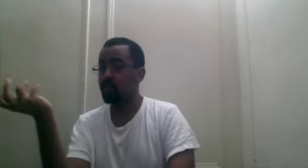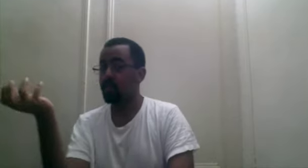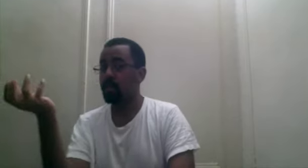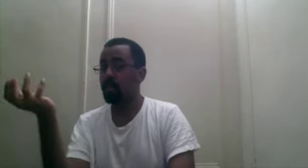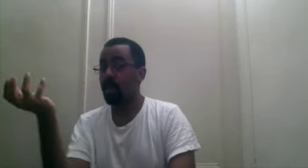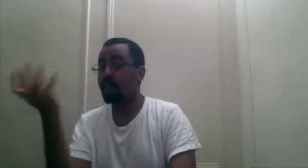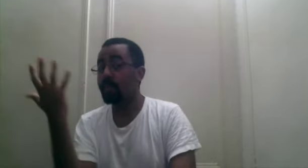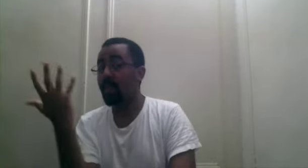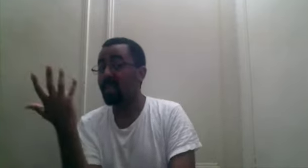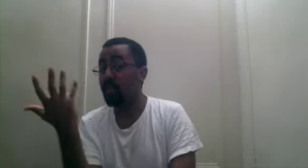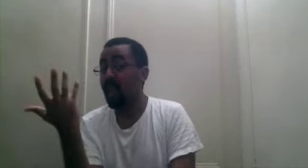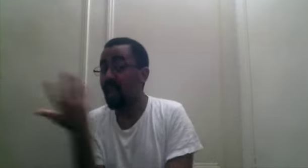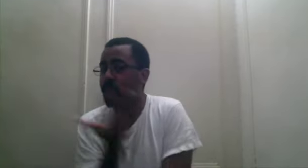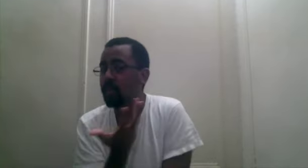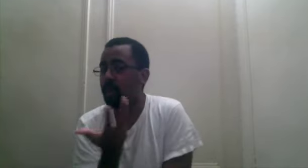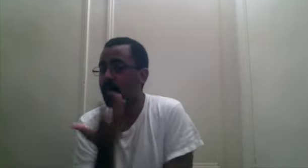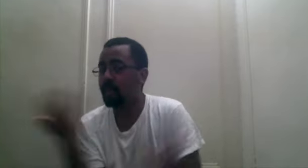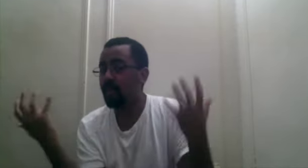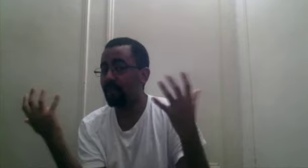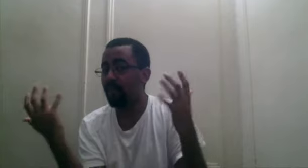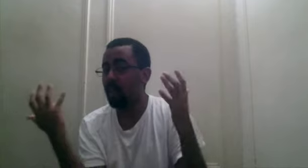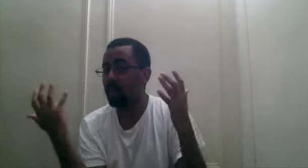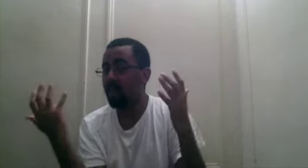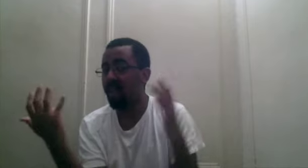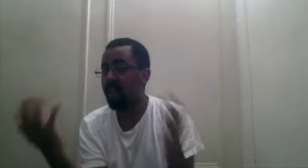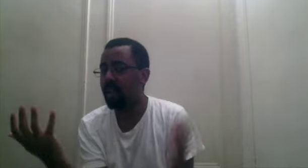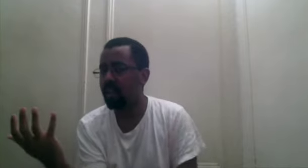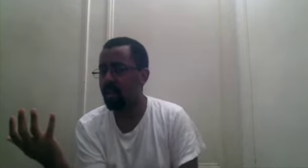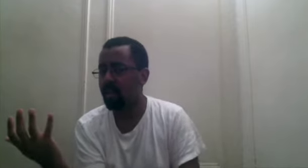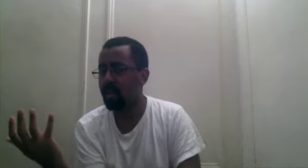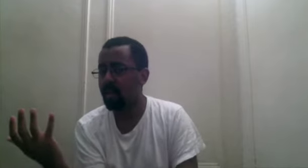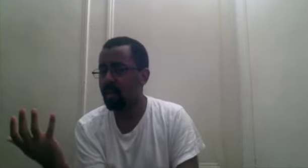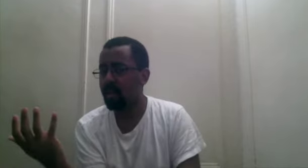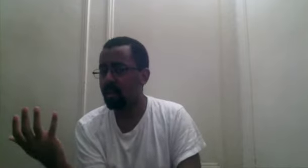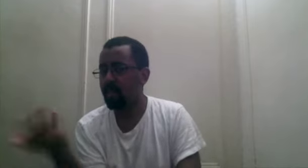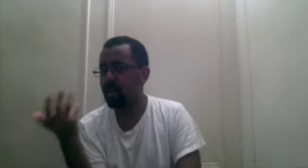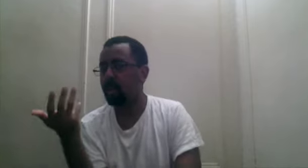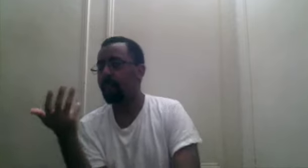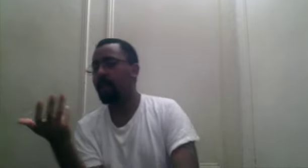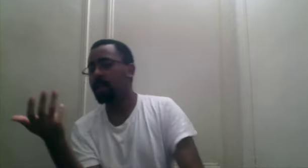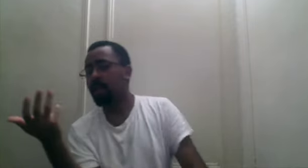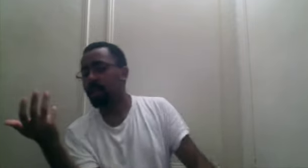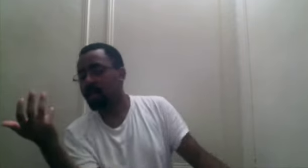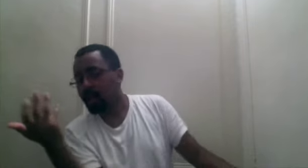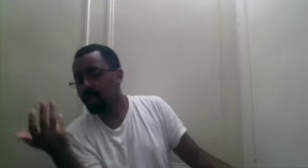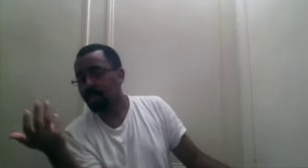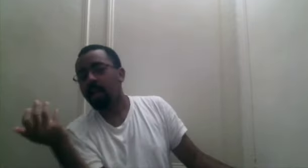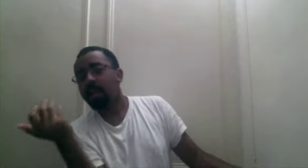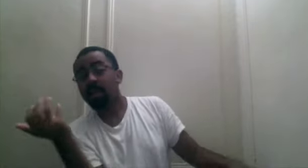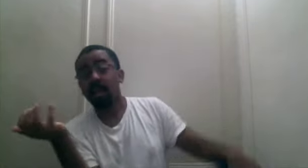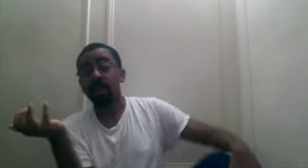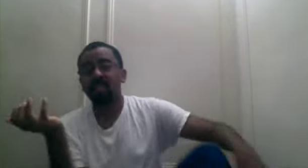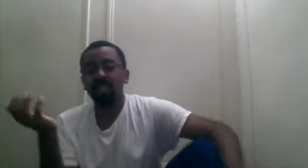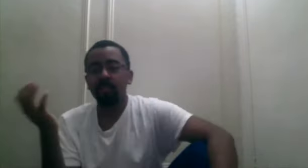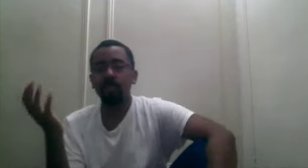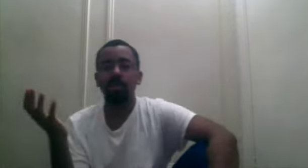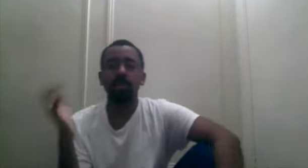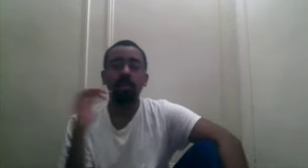I'm surprised they would ever admit fault with anything. But to apologize like this, it's not even just Fujitora. It's